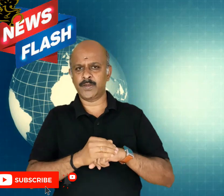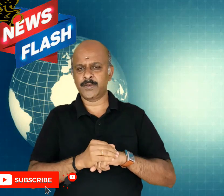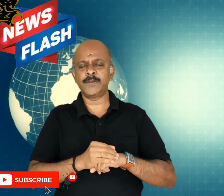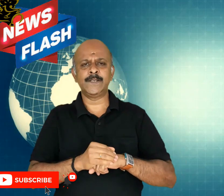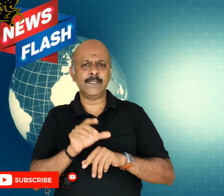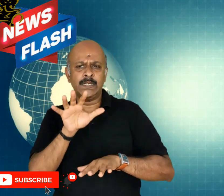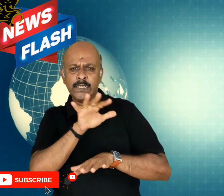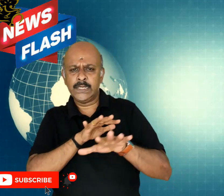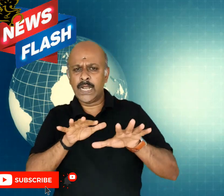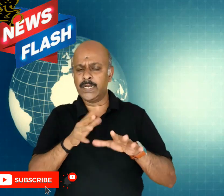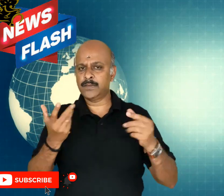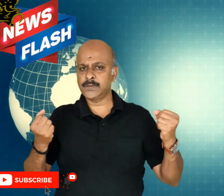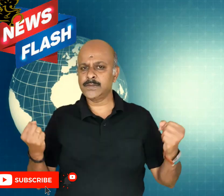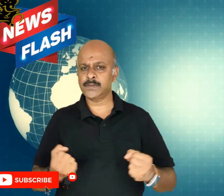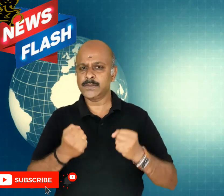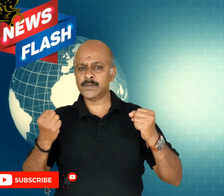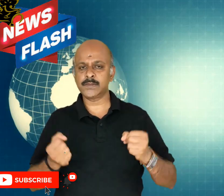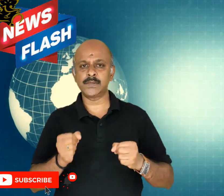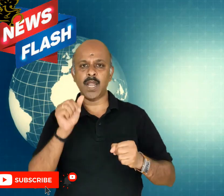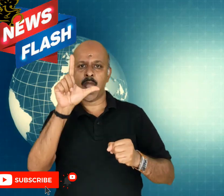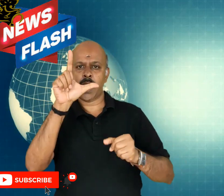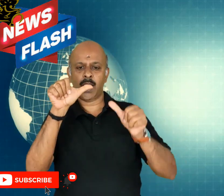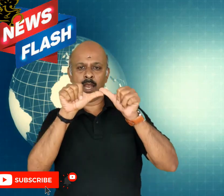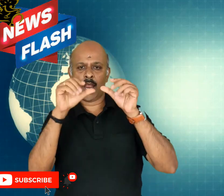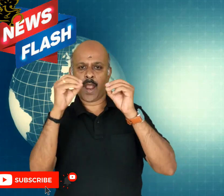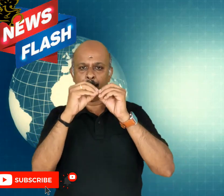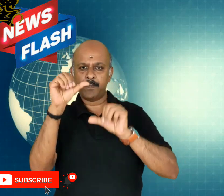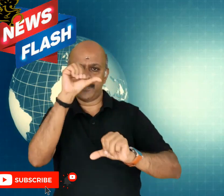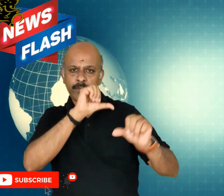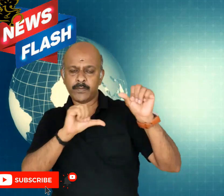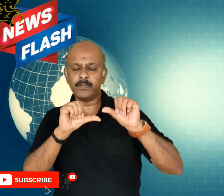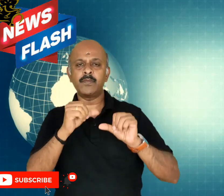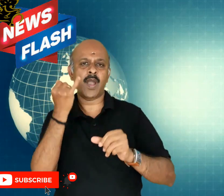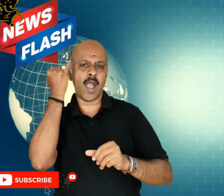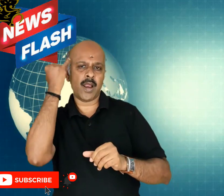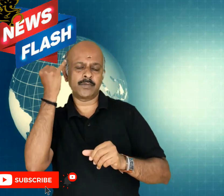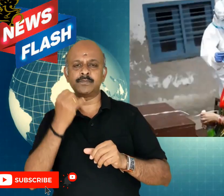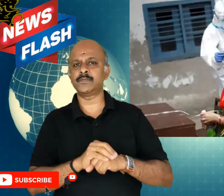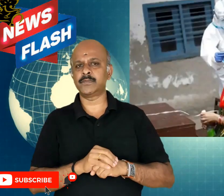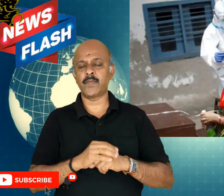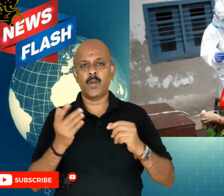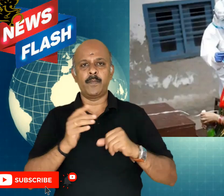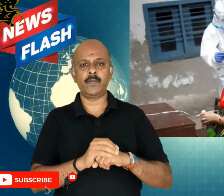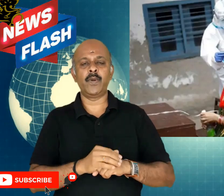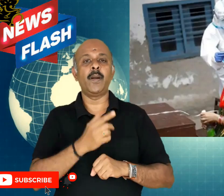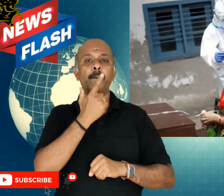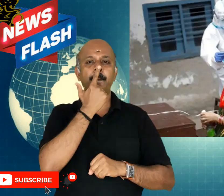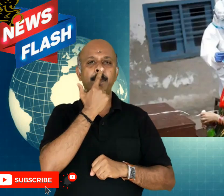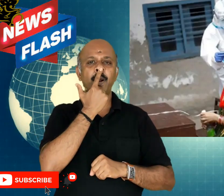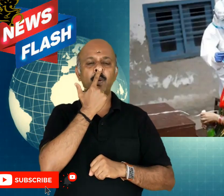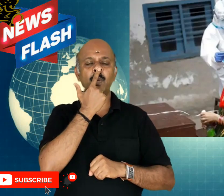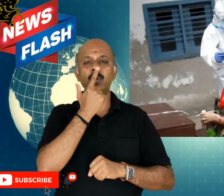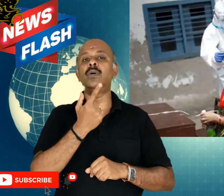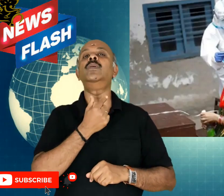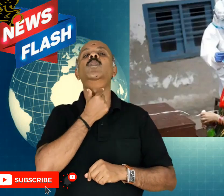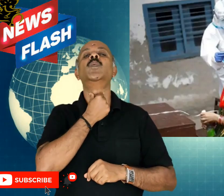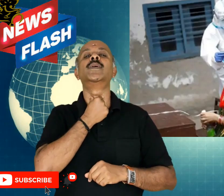The ICMR all these days have been